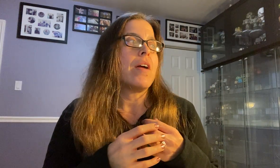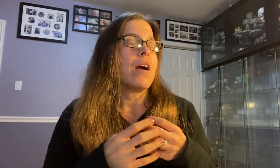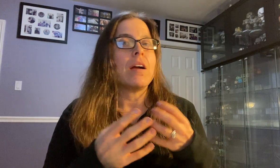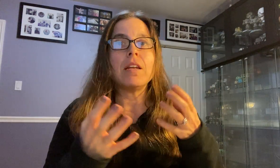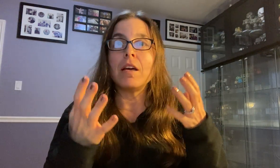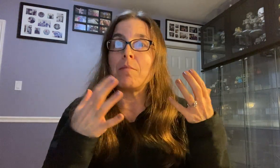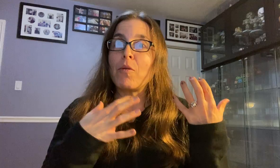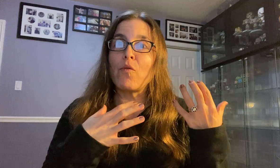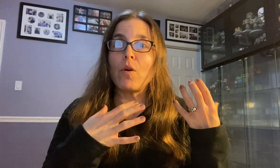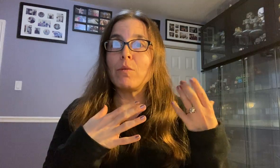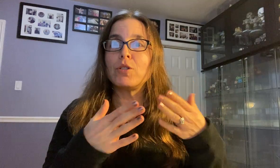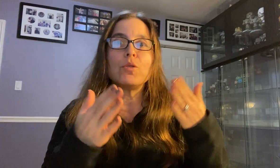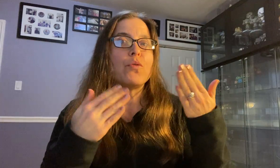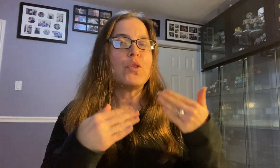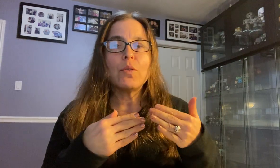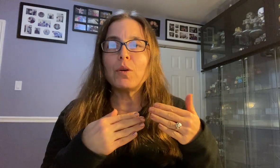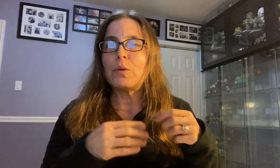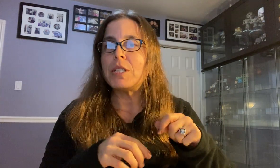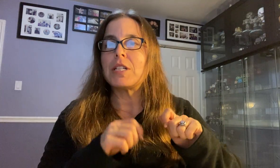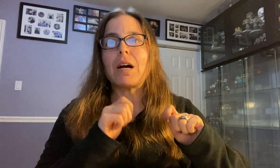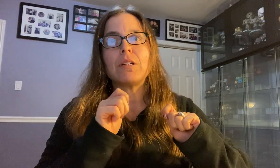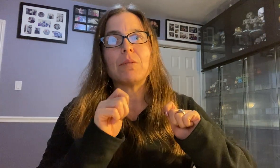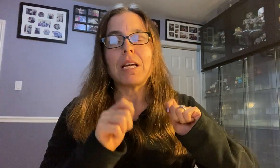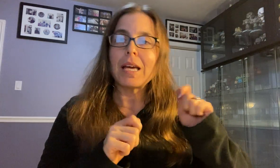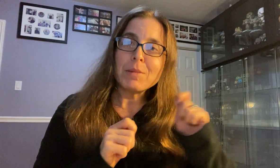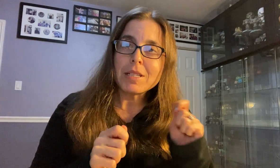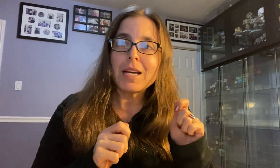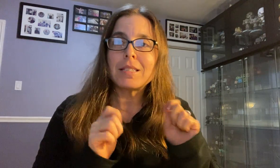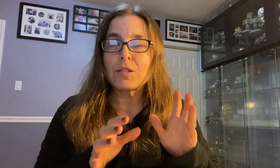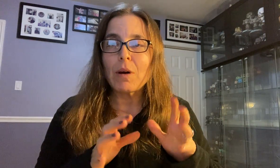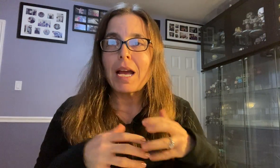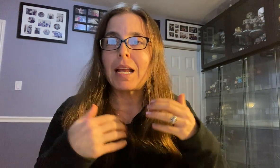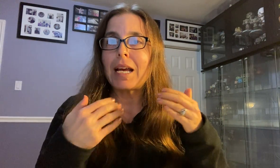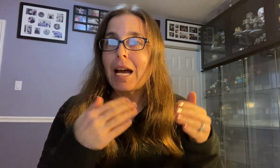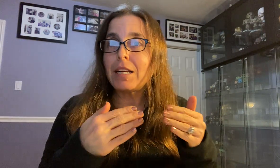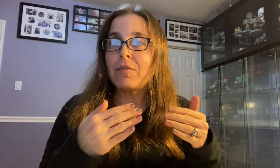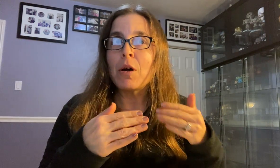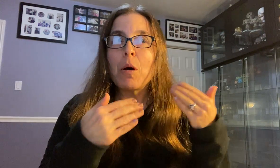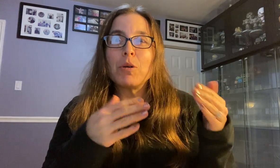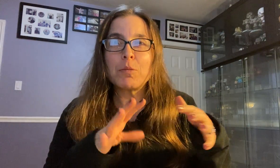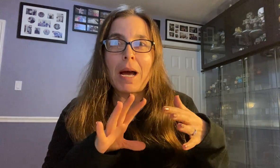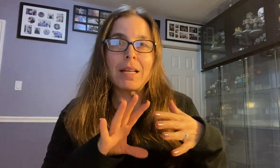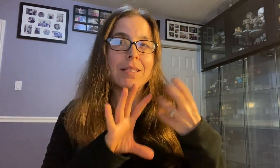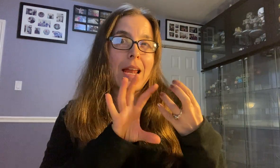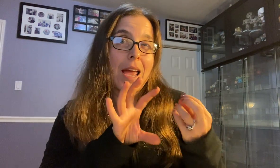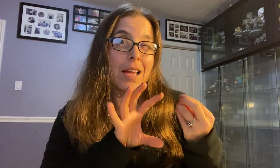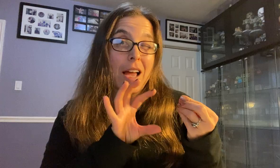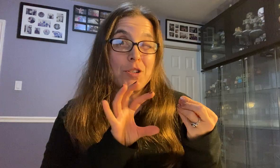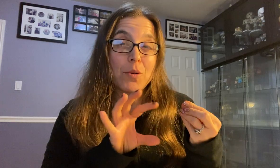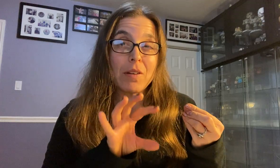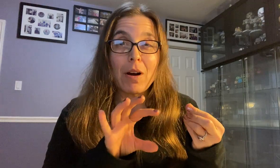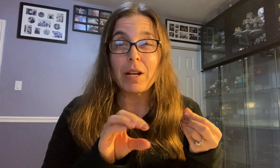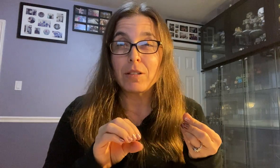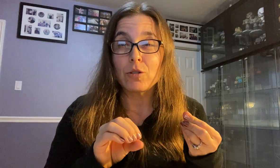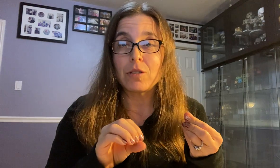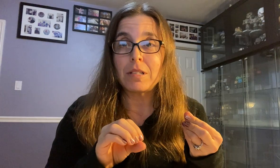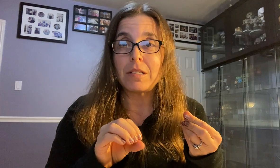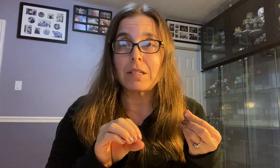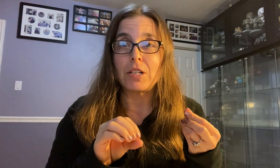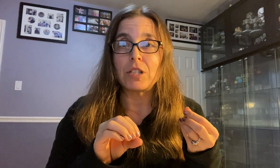there. And before it was due, a few of you had reached out and you were like, hey Miss A, is this right? And I kind of pushed back and said, hey, I don't give out answers to discussion